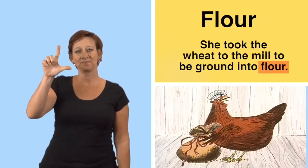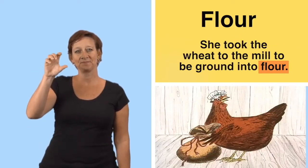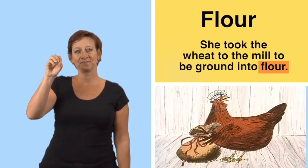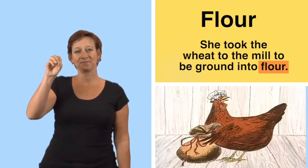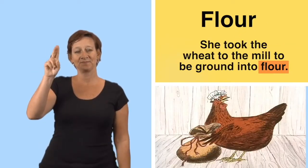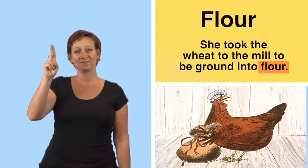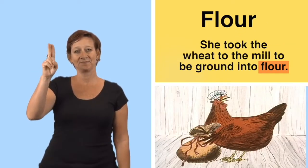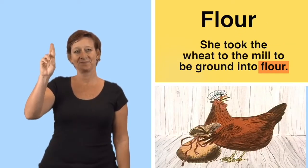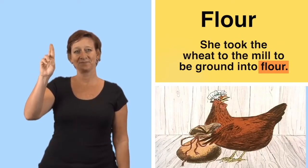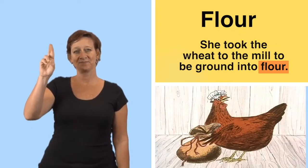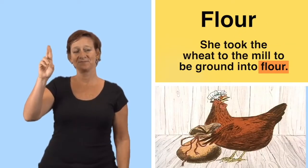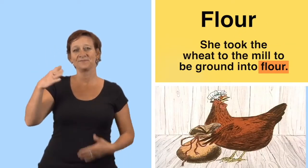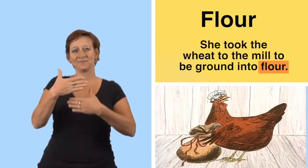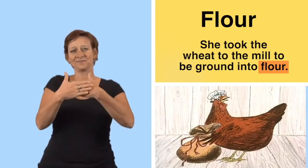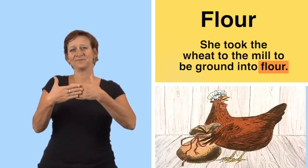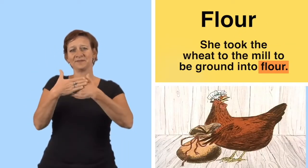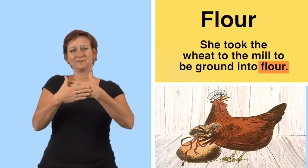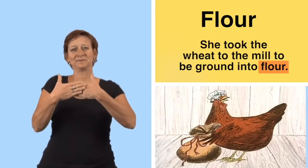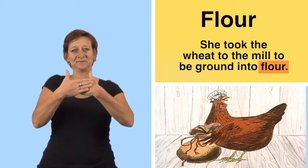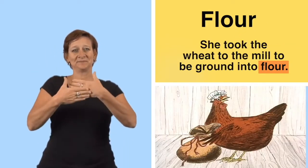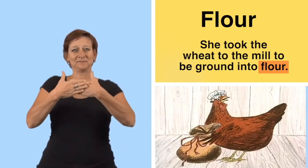flower, flower